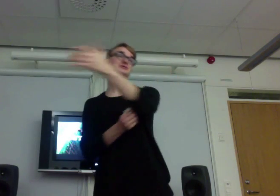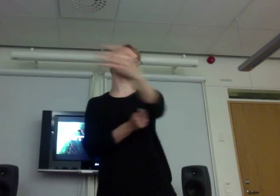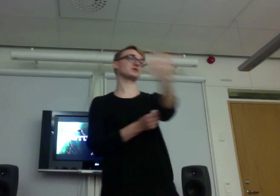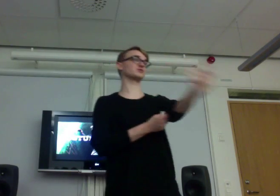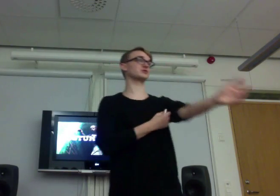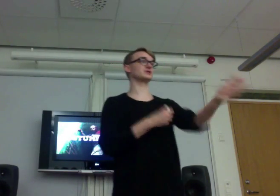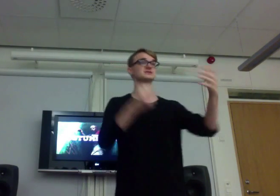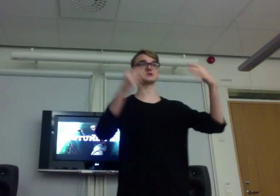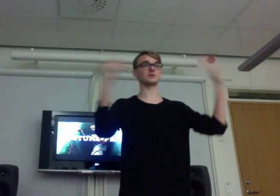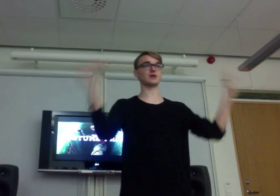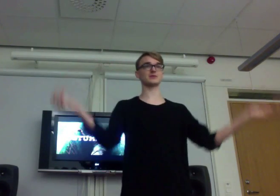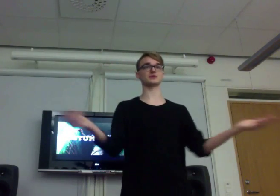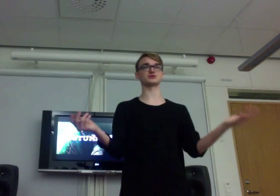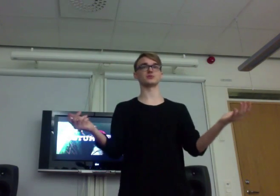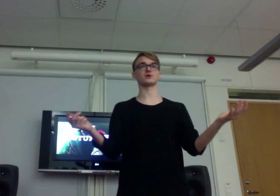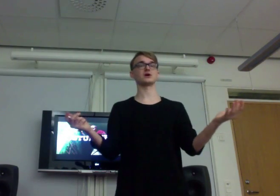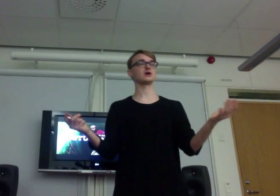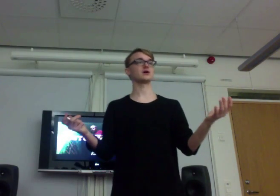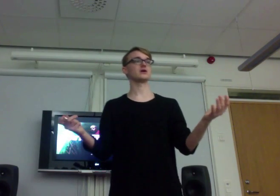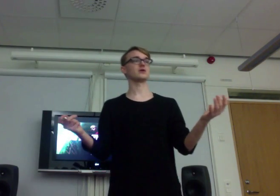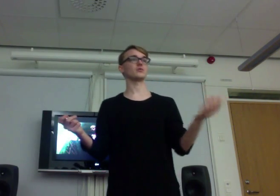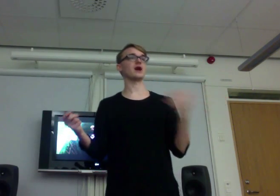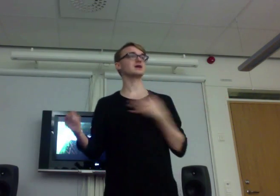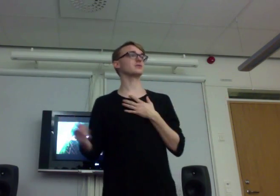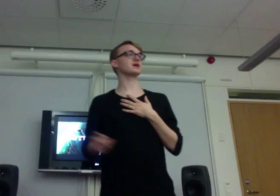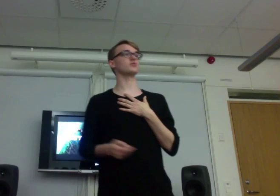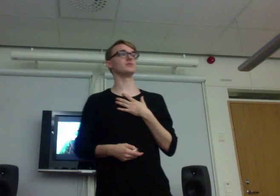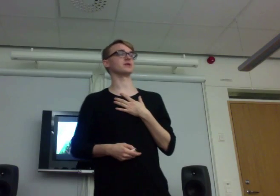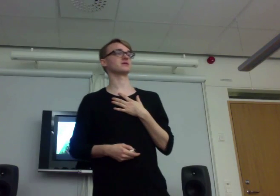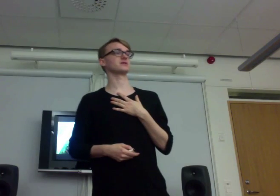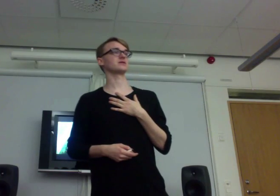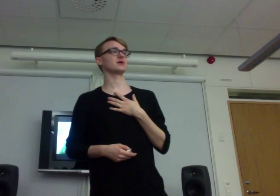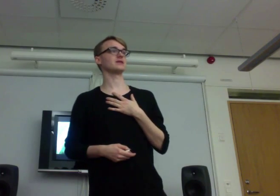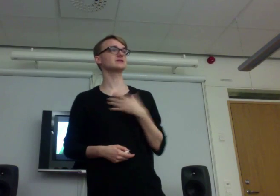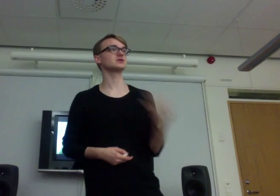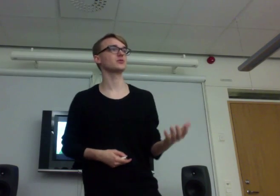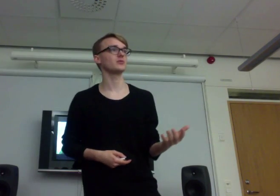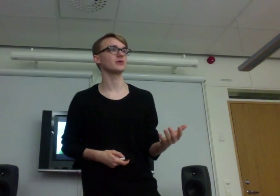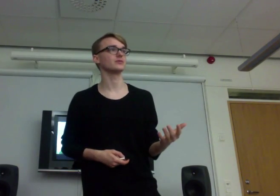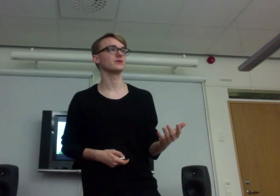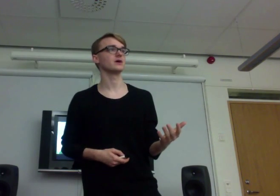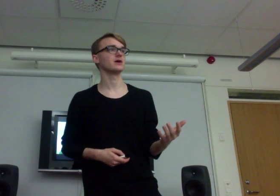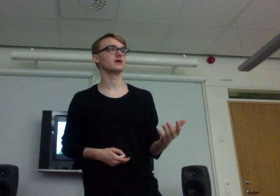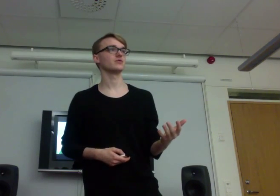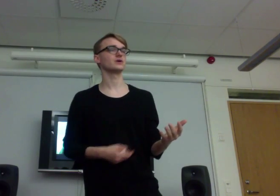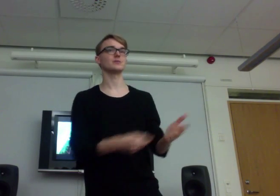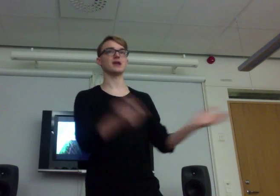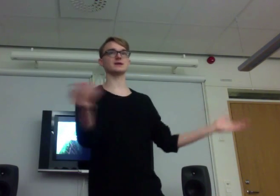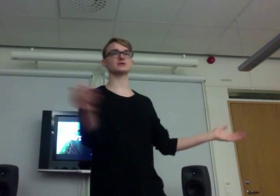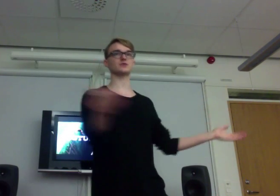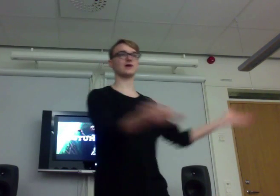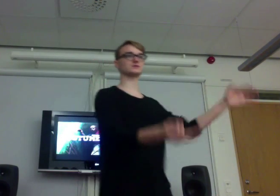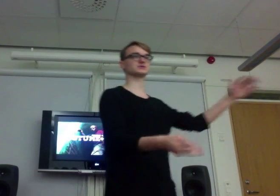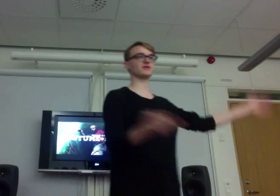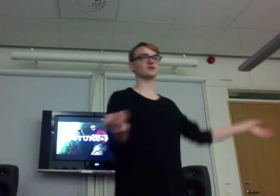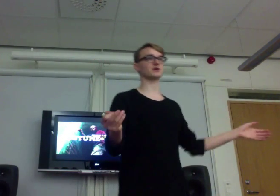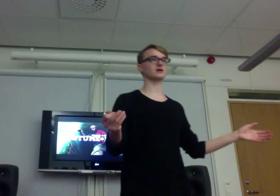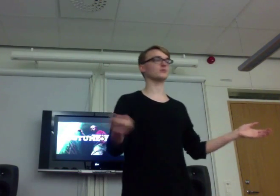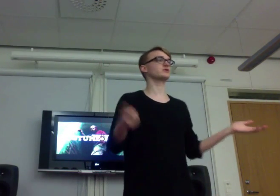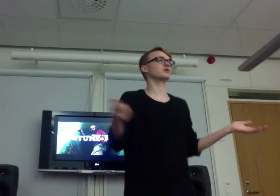when you do this in a black box room, when I can play a woman, and that's no problem. We can play that we have some stuff here, and we don't